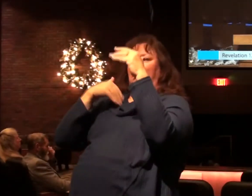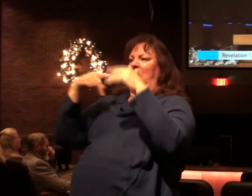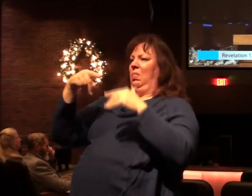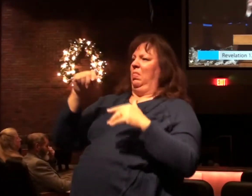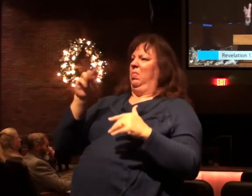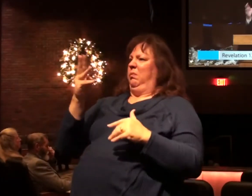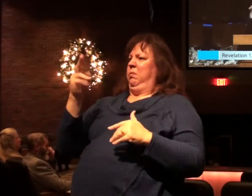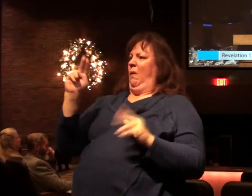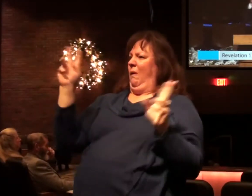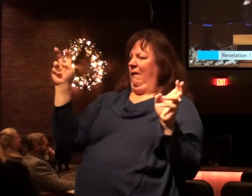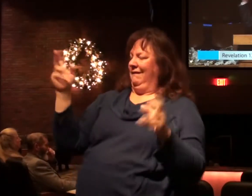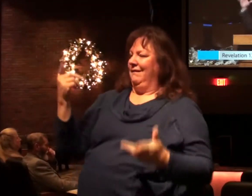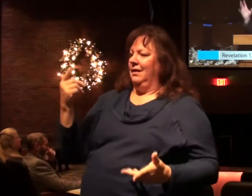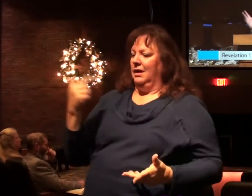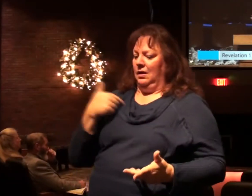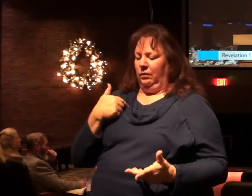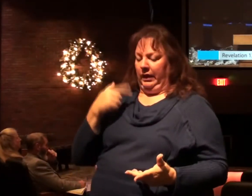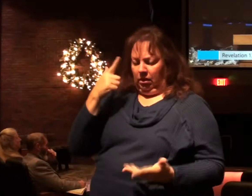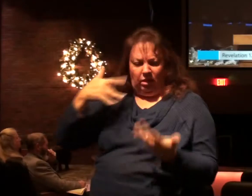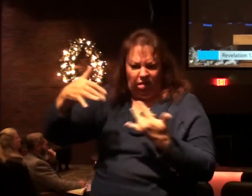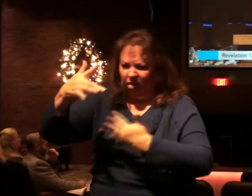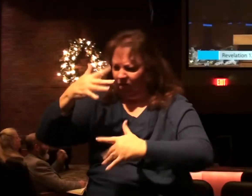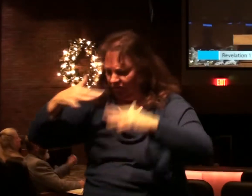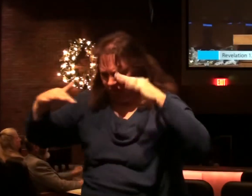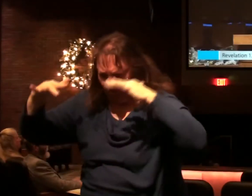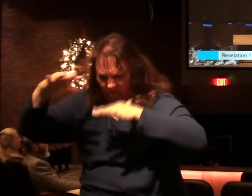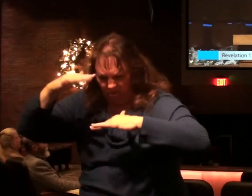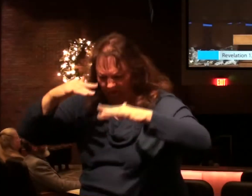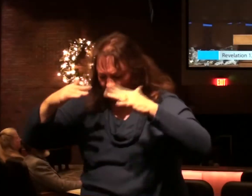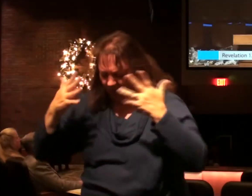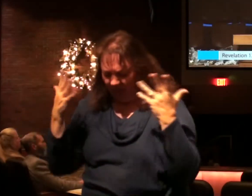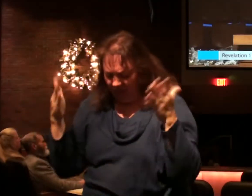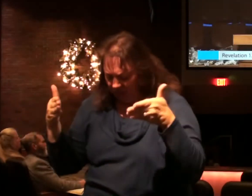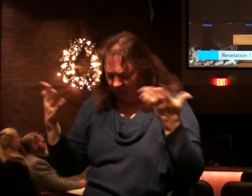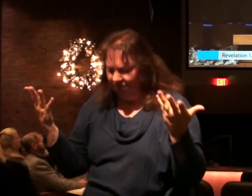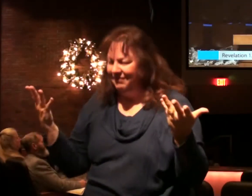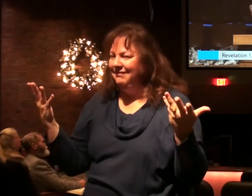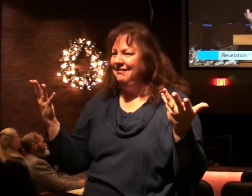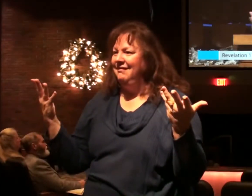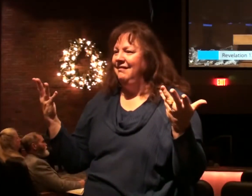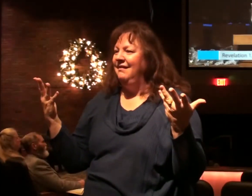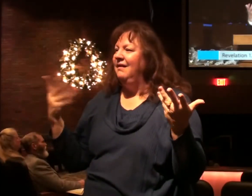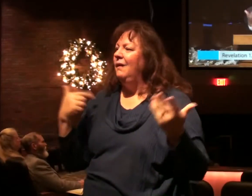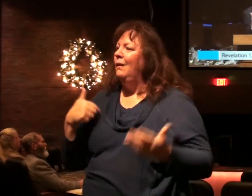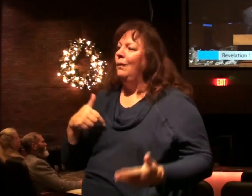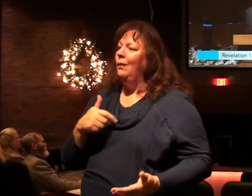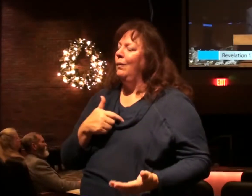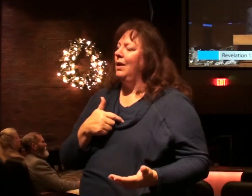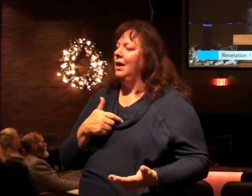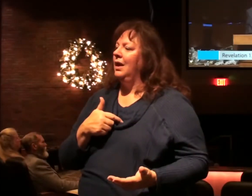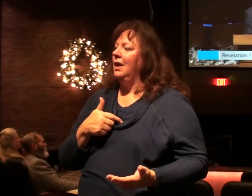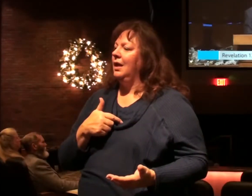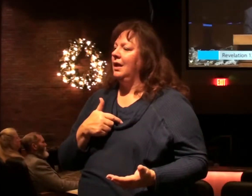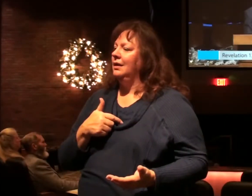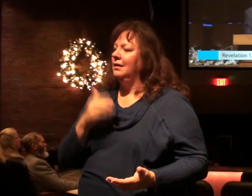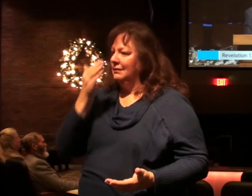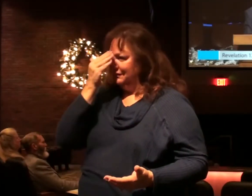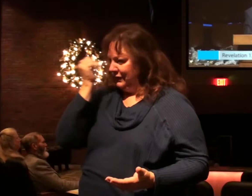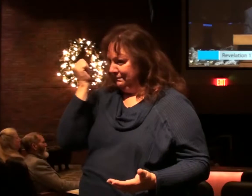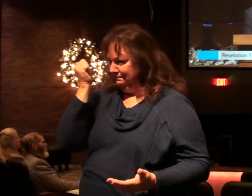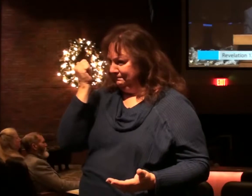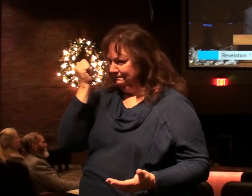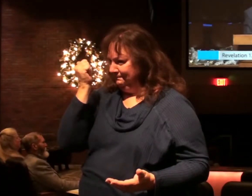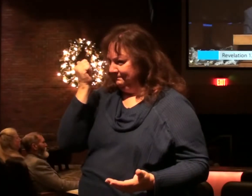Unless we get caught up in what is going on around us. And we lose perspective.